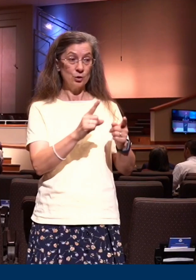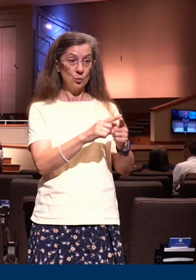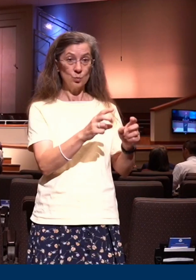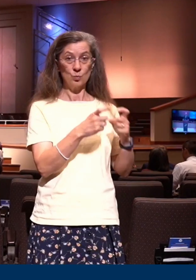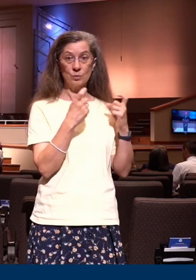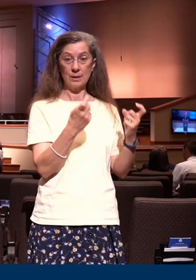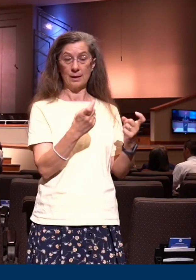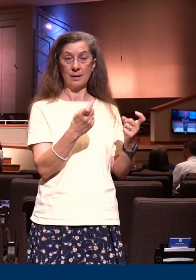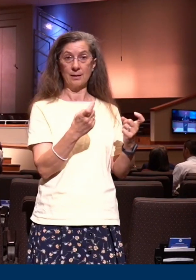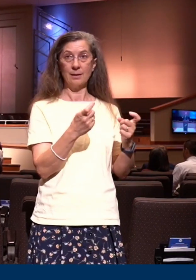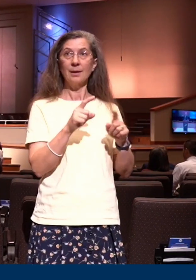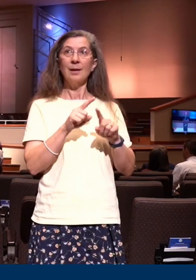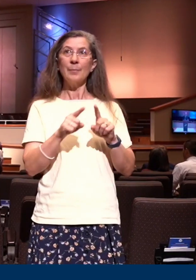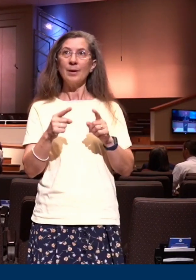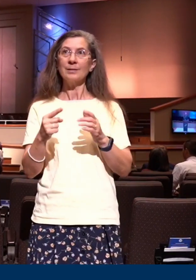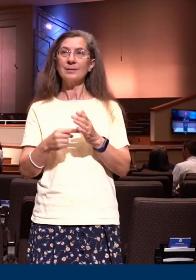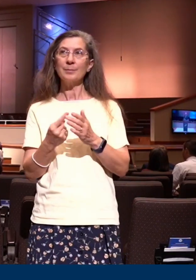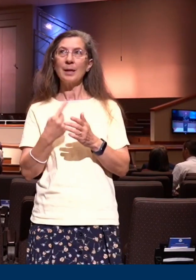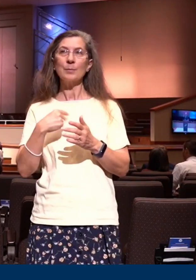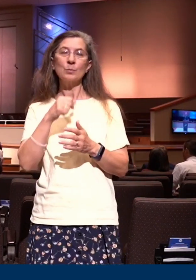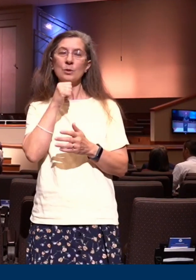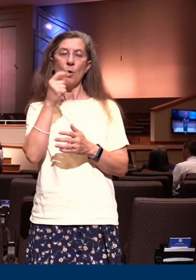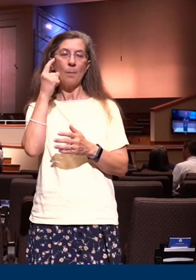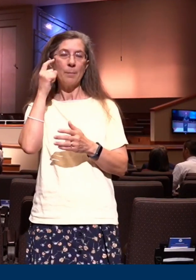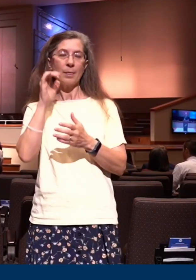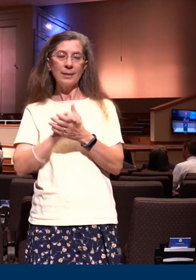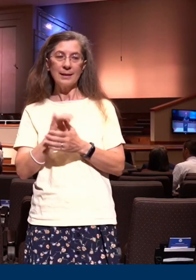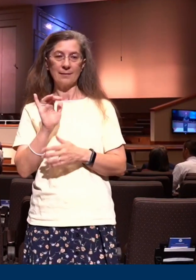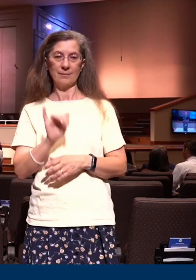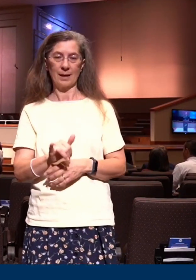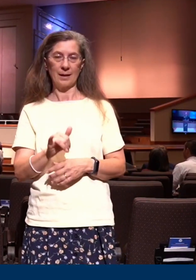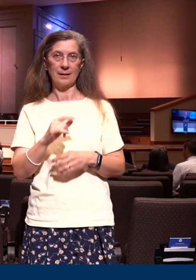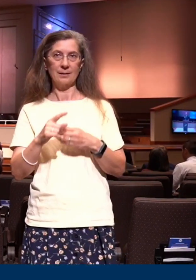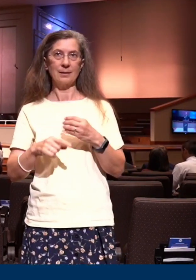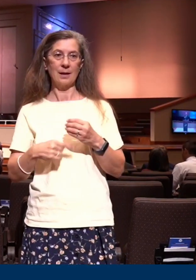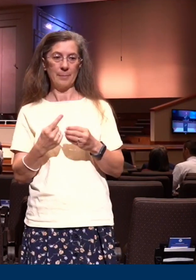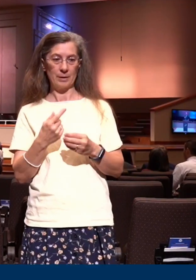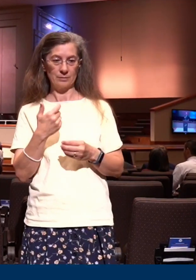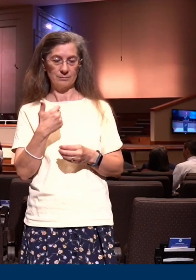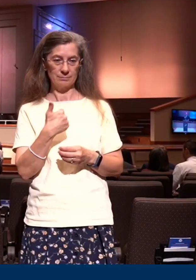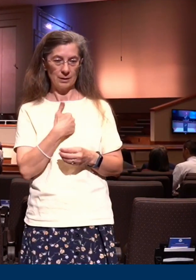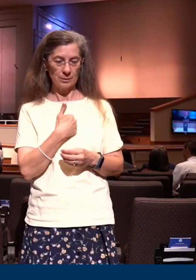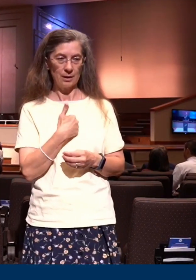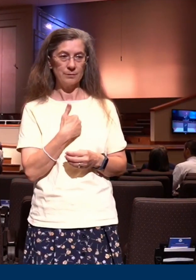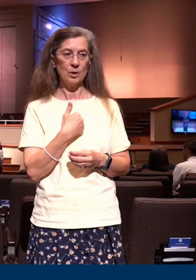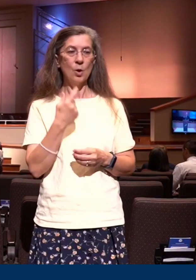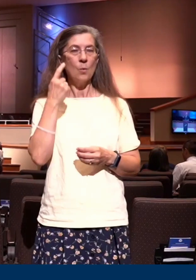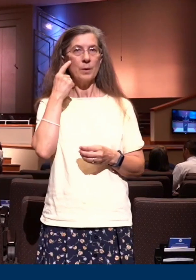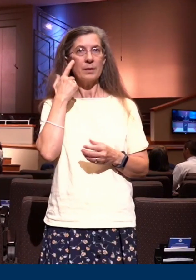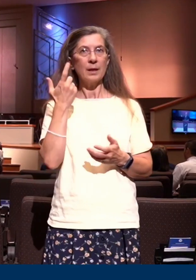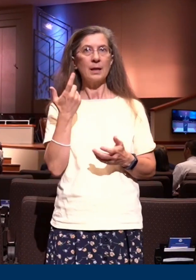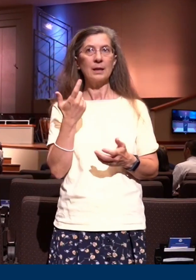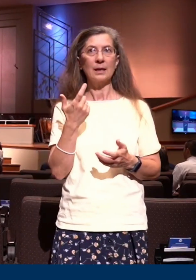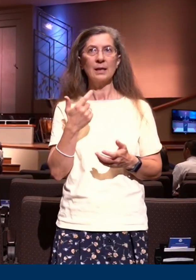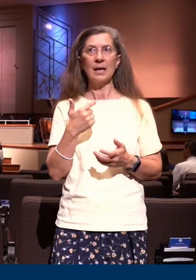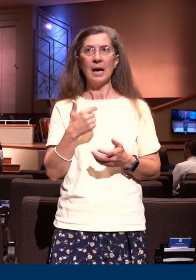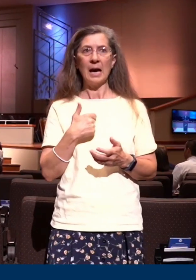but we are not believing what the Bible says about who we really are. We think that we have to revert back. We